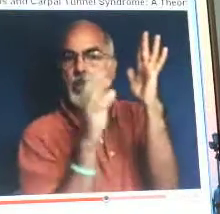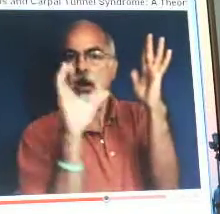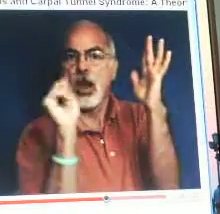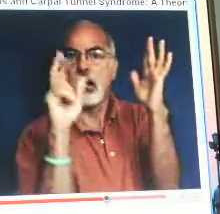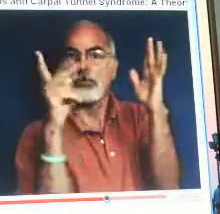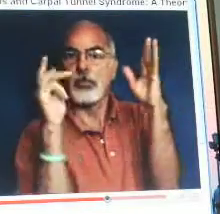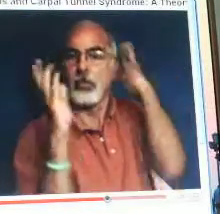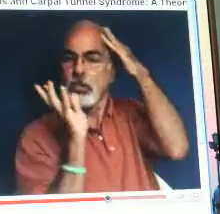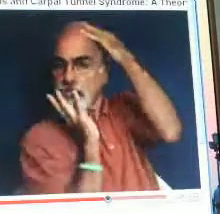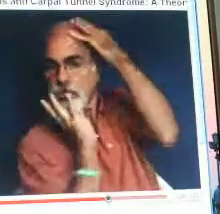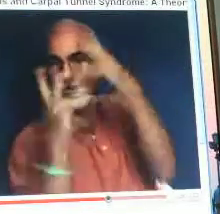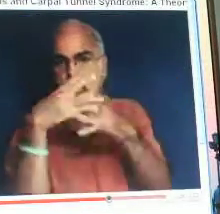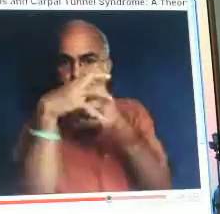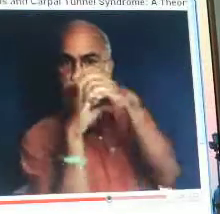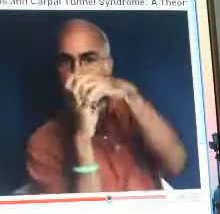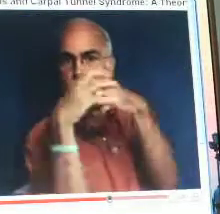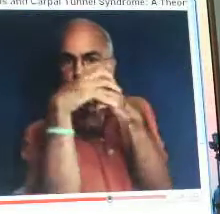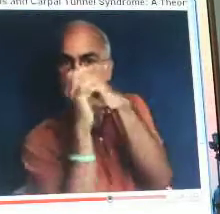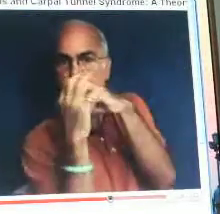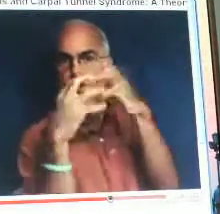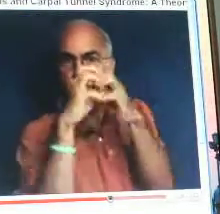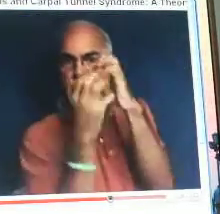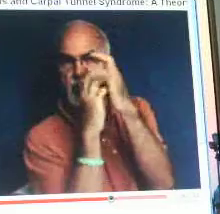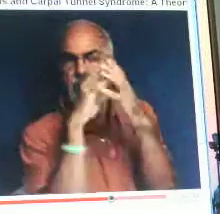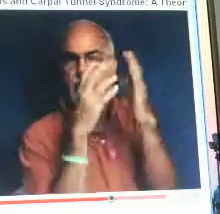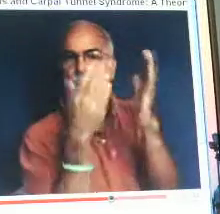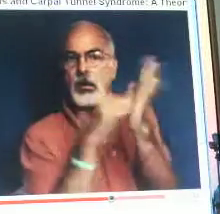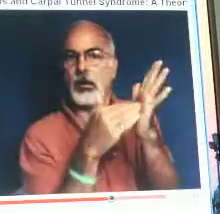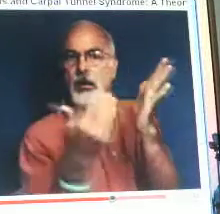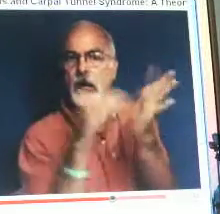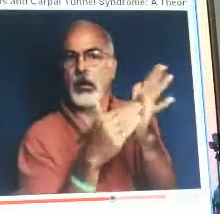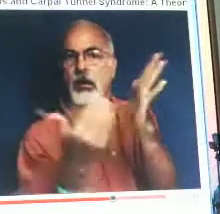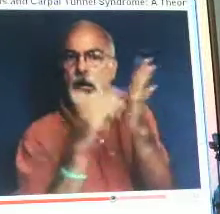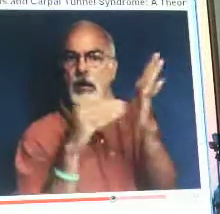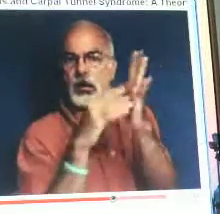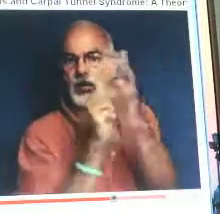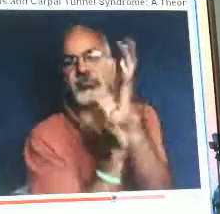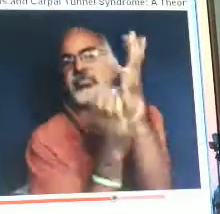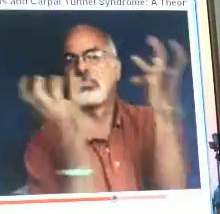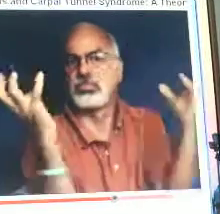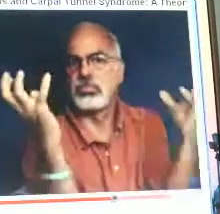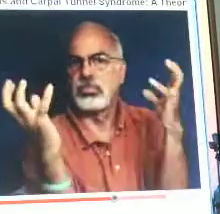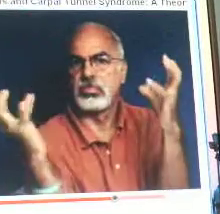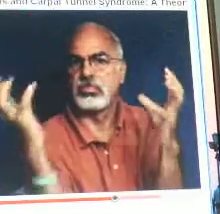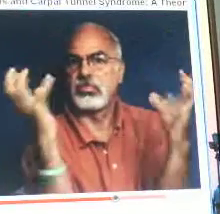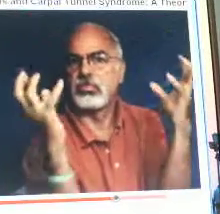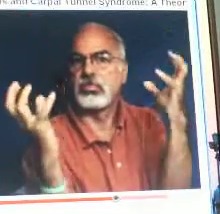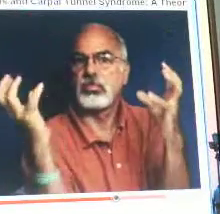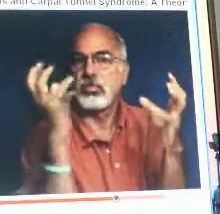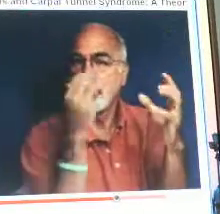And in the hand there, it just kind of shows it again and again,